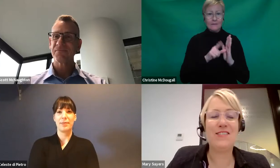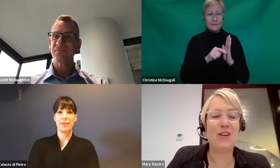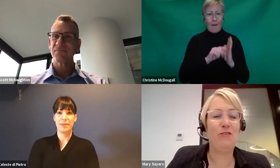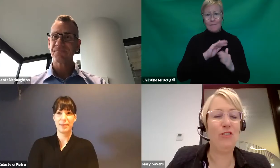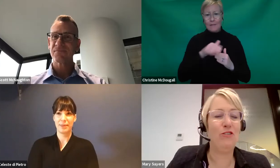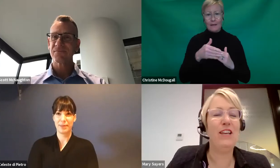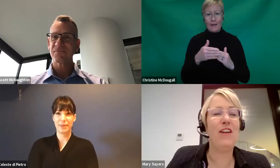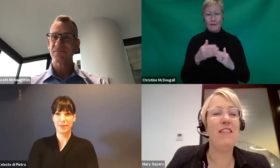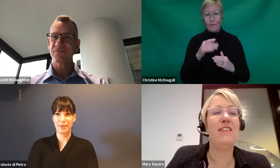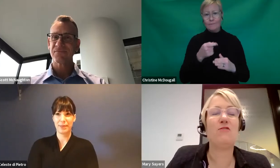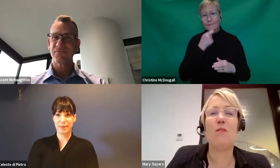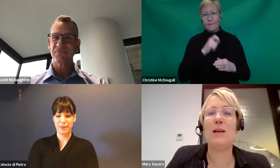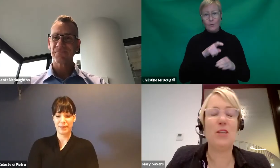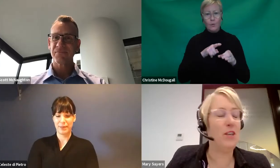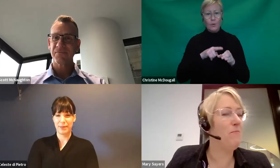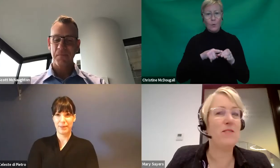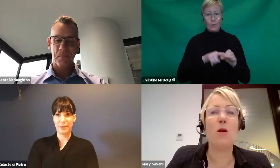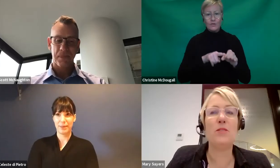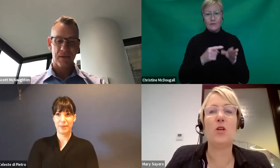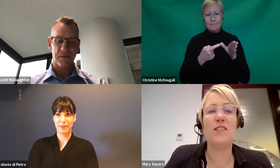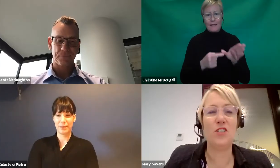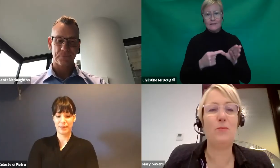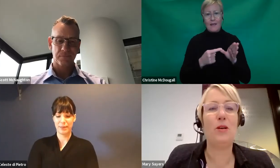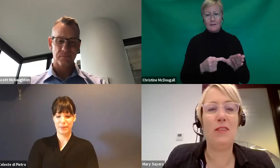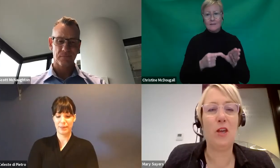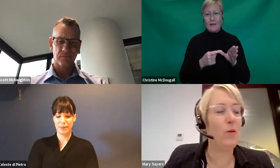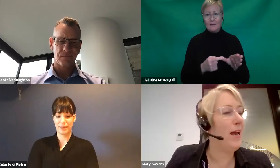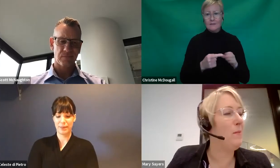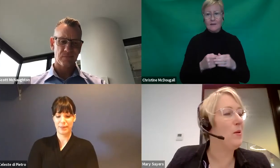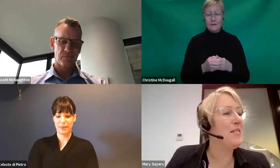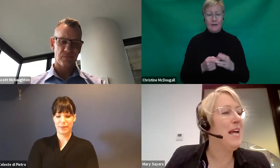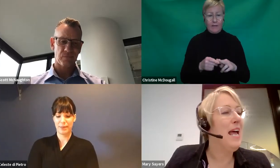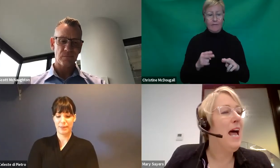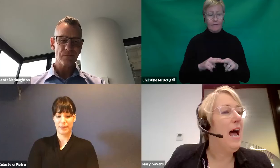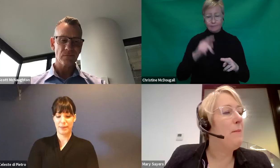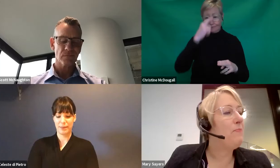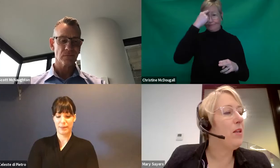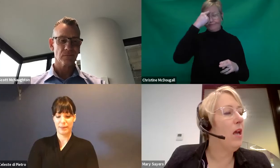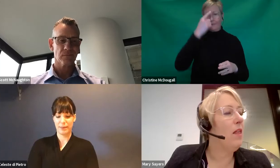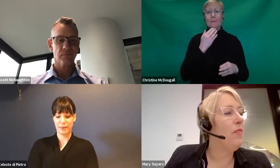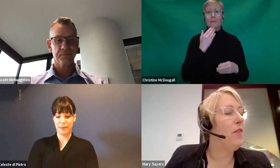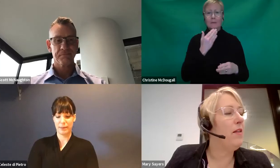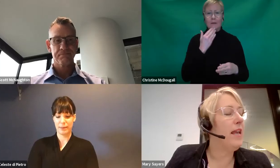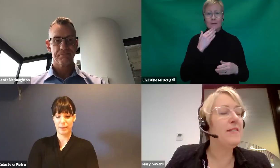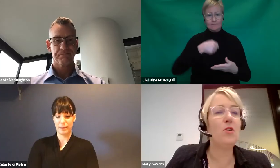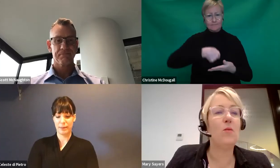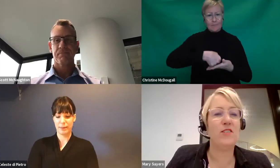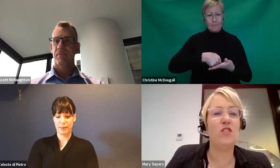And so feel free, if anything's cropped up, if it's prompted a question, to put it in the Q&A box. The next two questions,